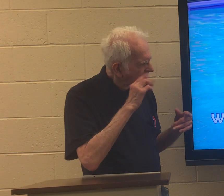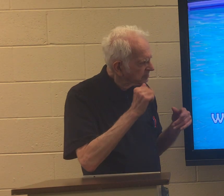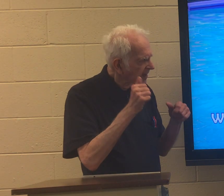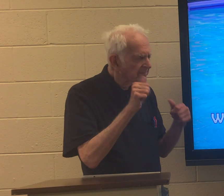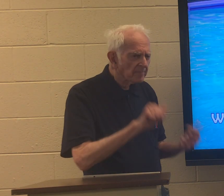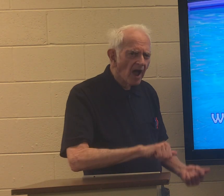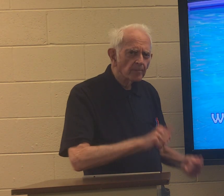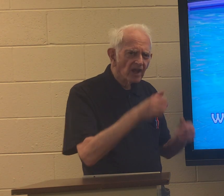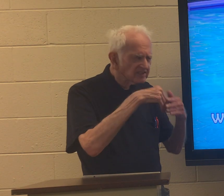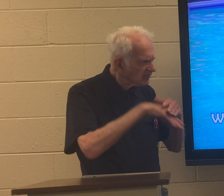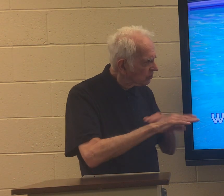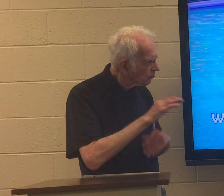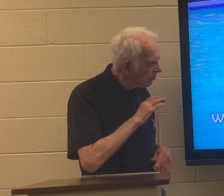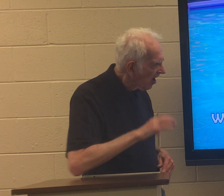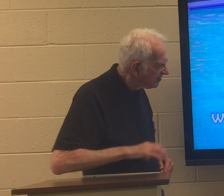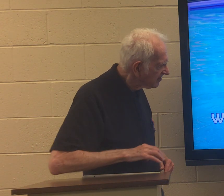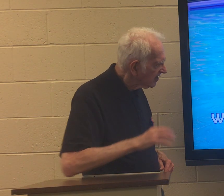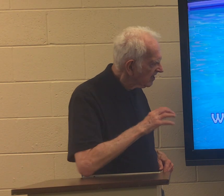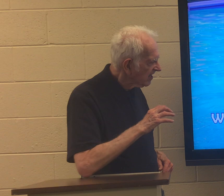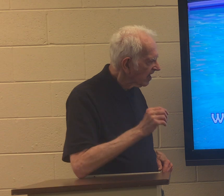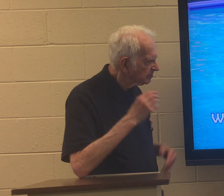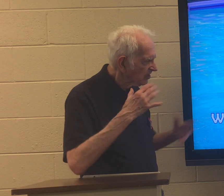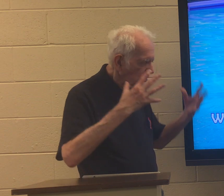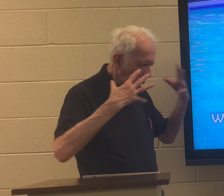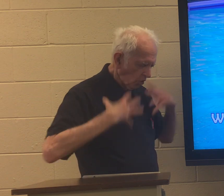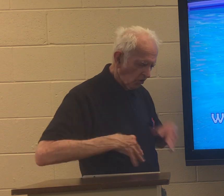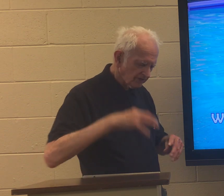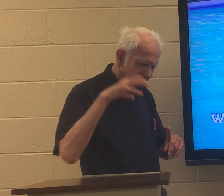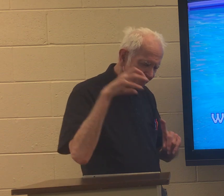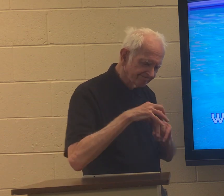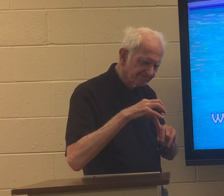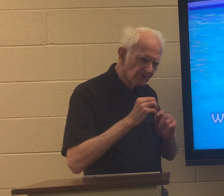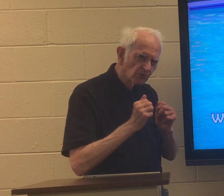why not be baptized into Christ and be clothed with him